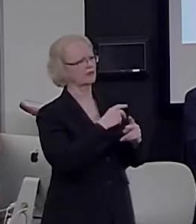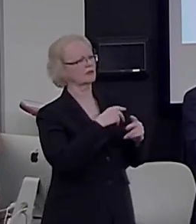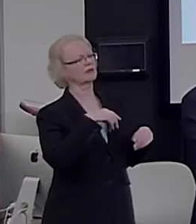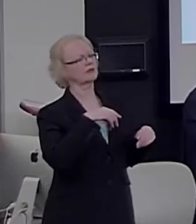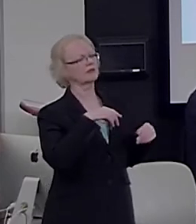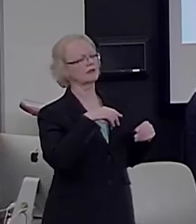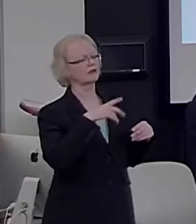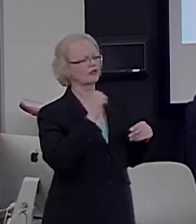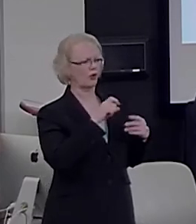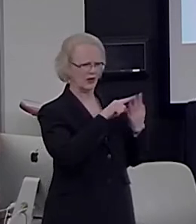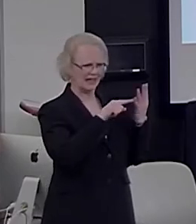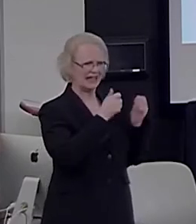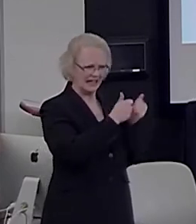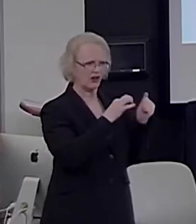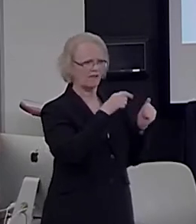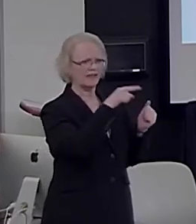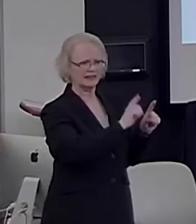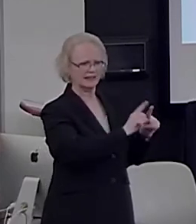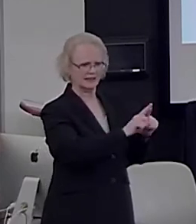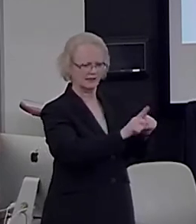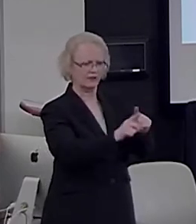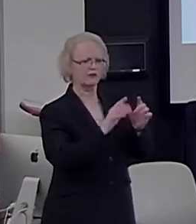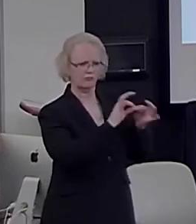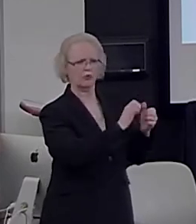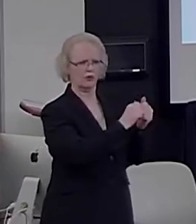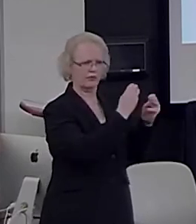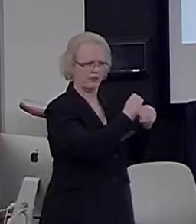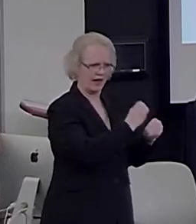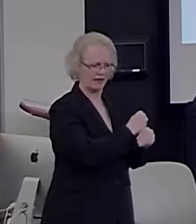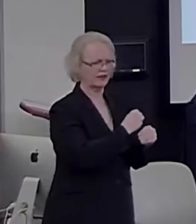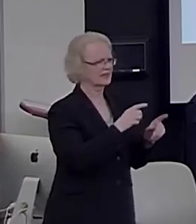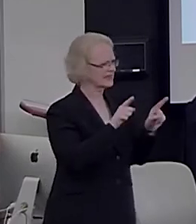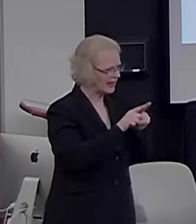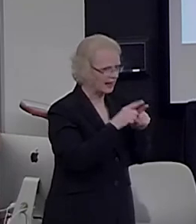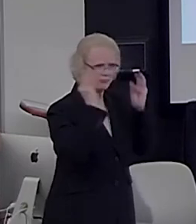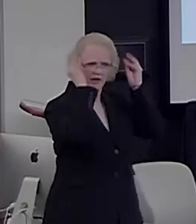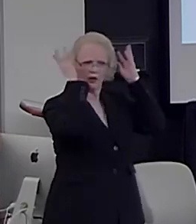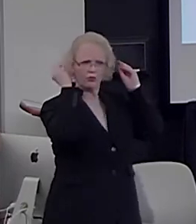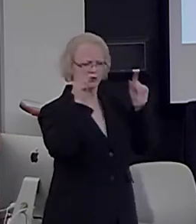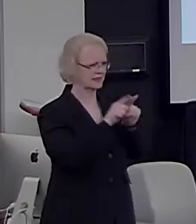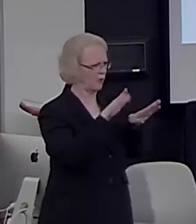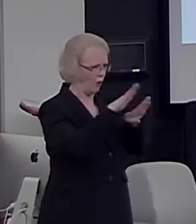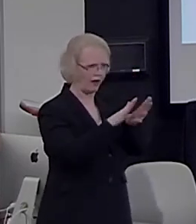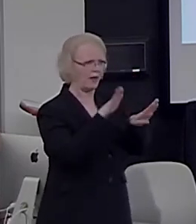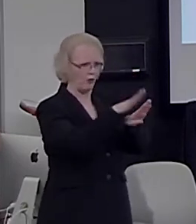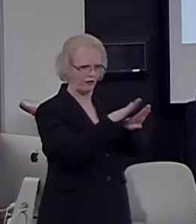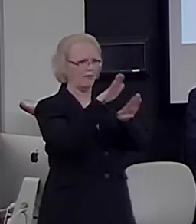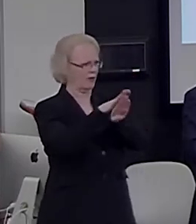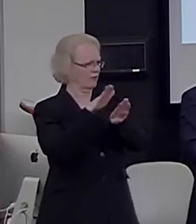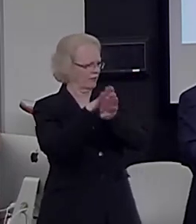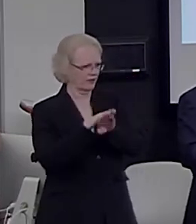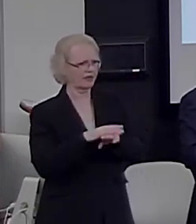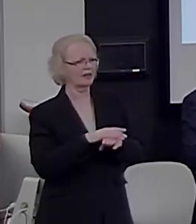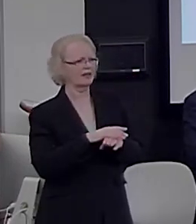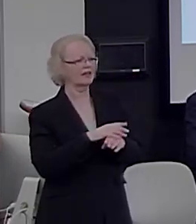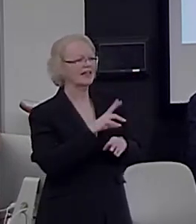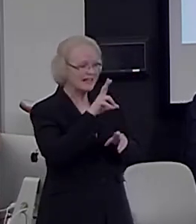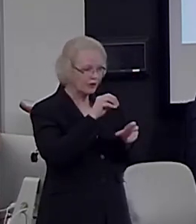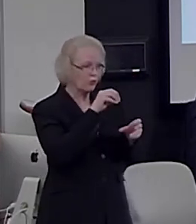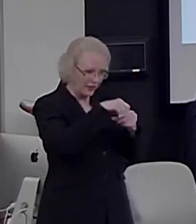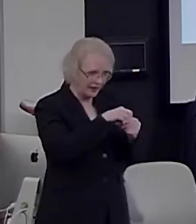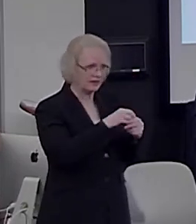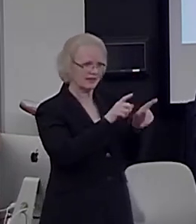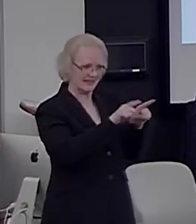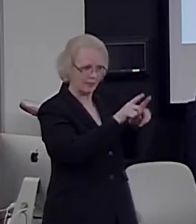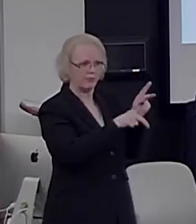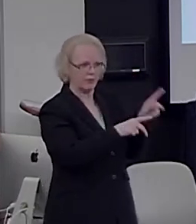In each of these contrasts, we get the same sort of networks. They overlap very significantly. They are, in fact, very, very similar, even within subjects. So,